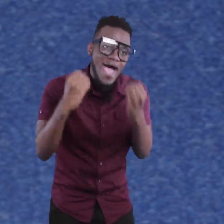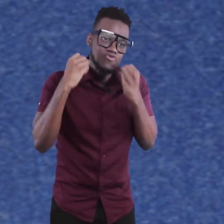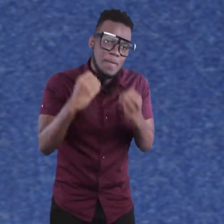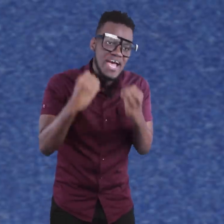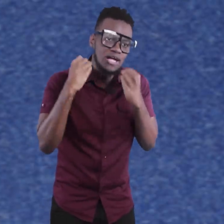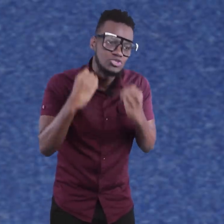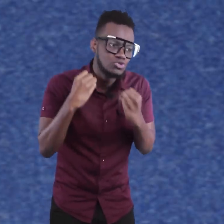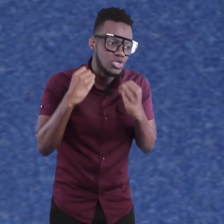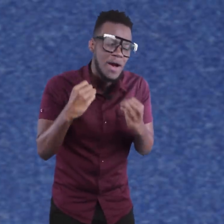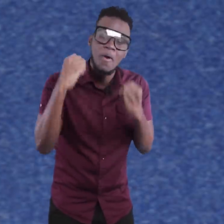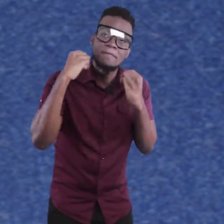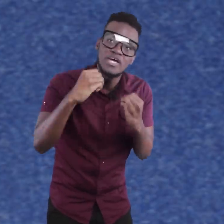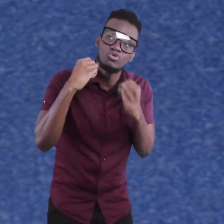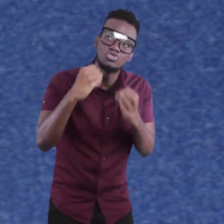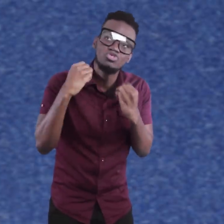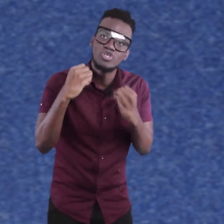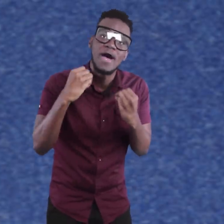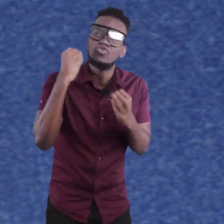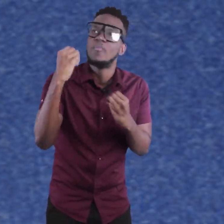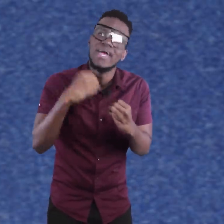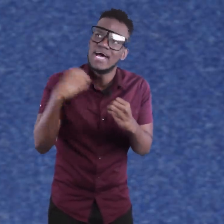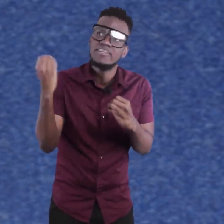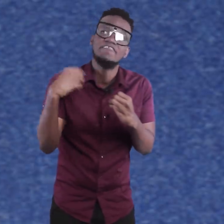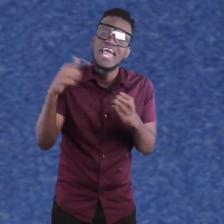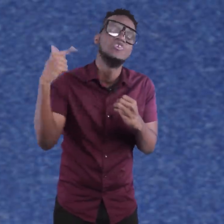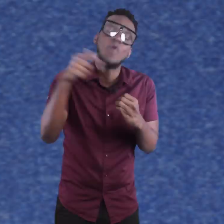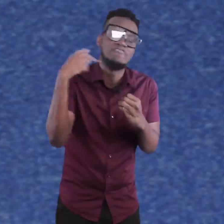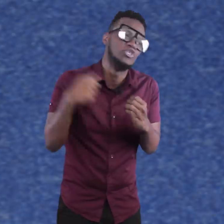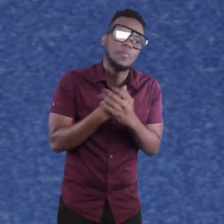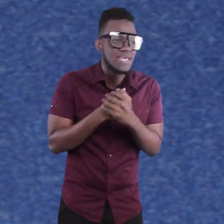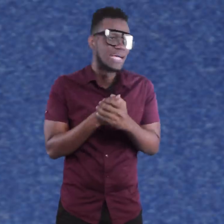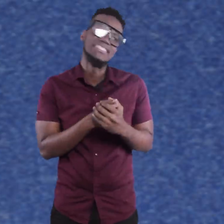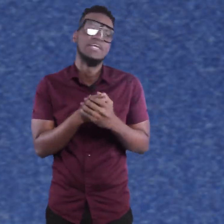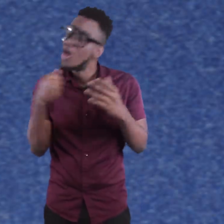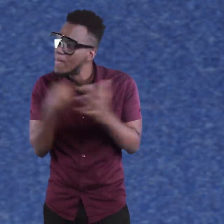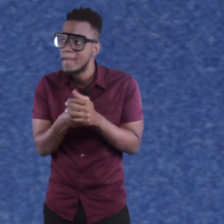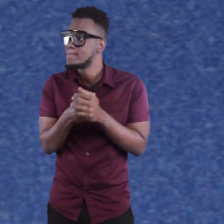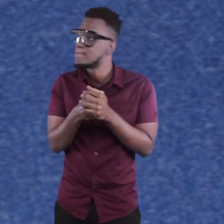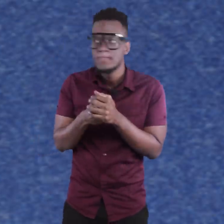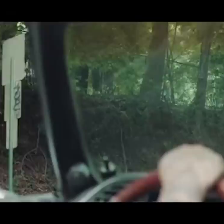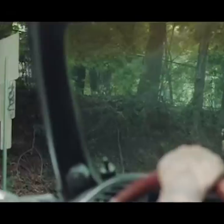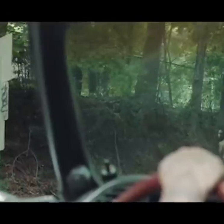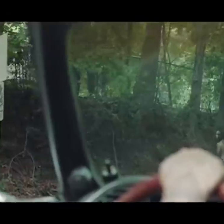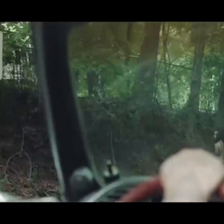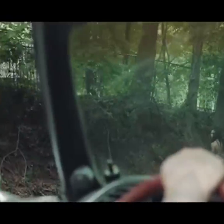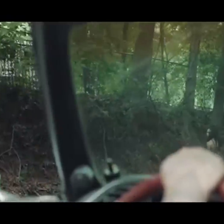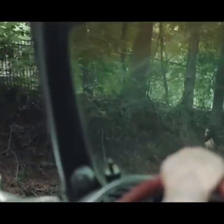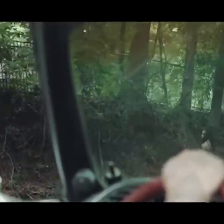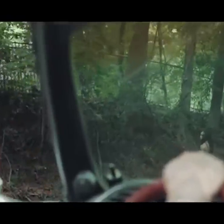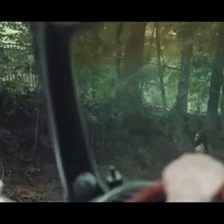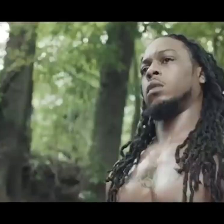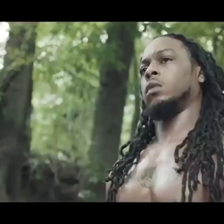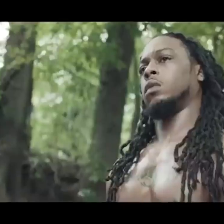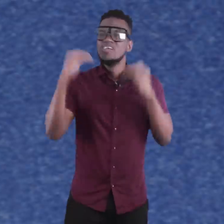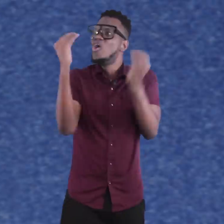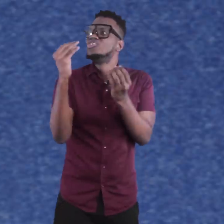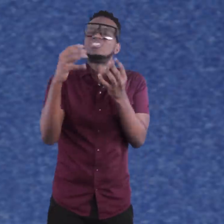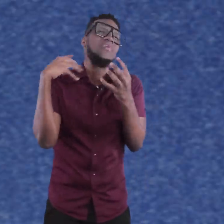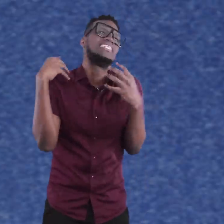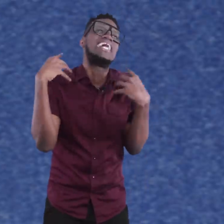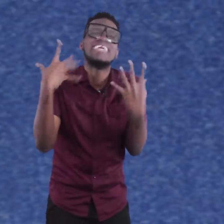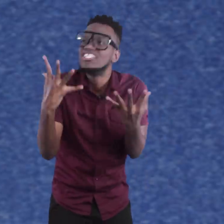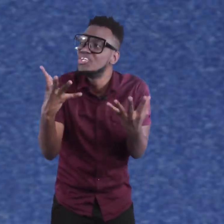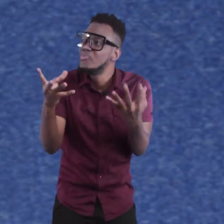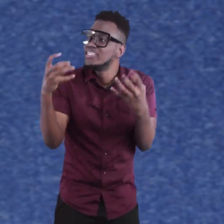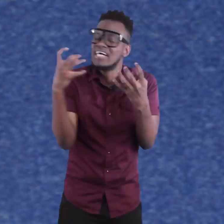why you done make a tune so bad one bedroom tune so bad to the point that you feel like you have to go jump in and sing it no man no